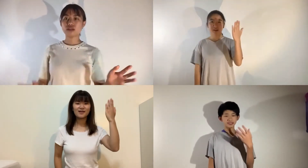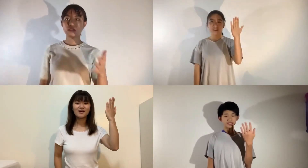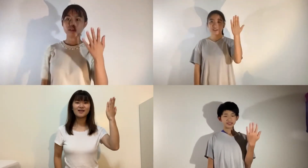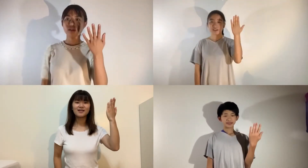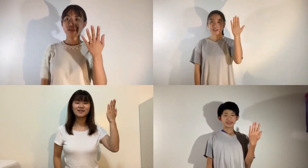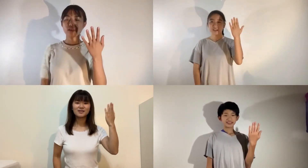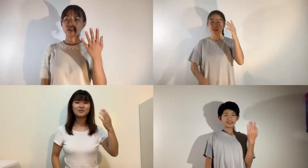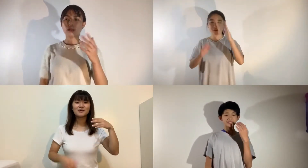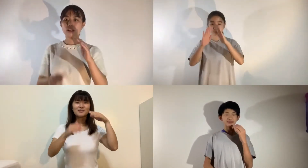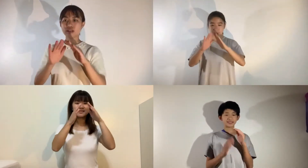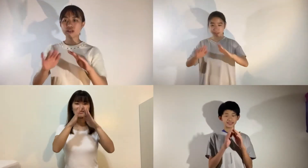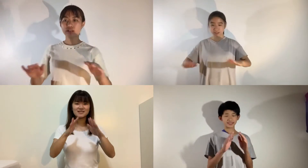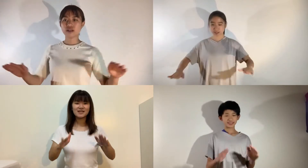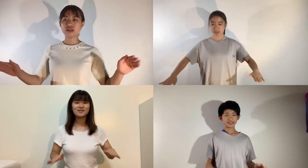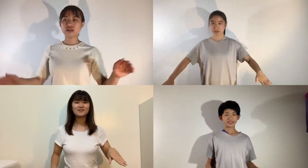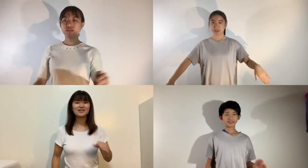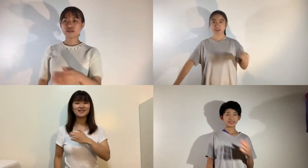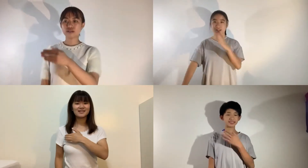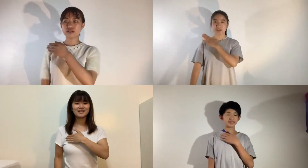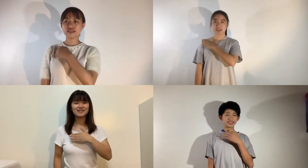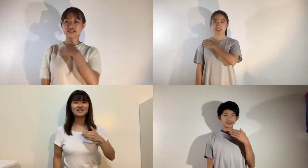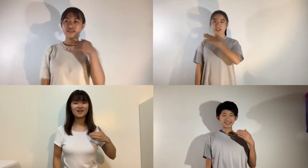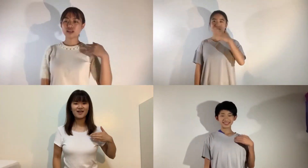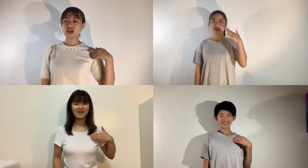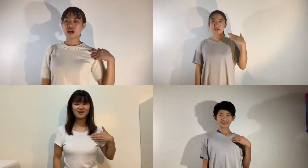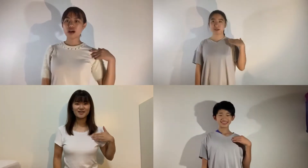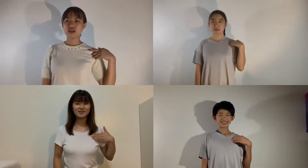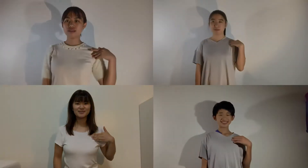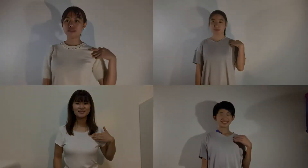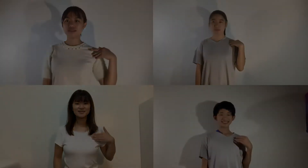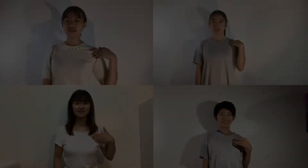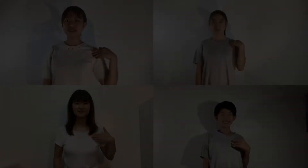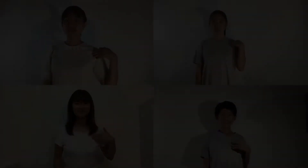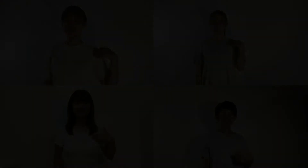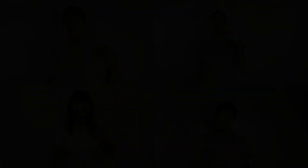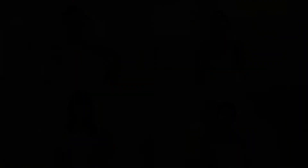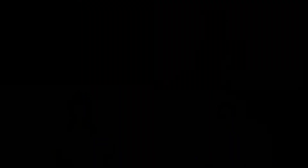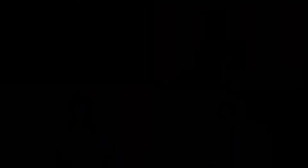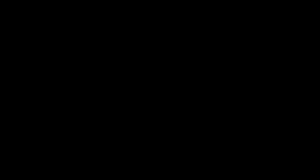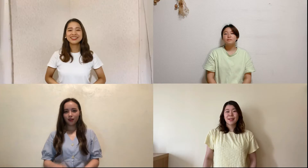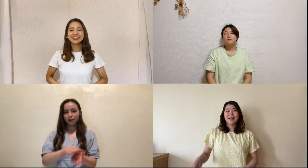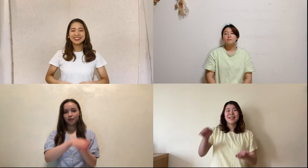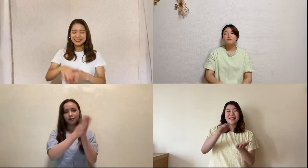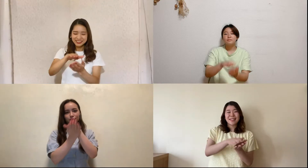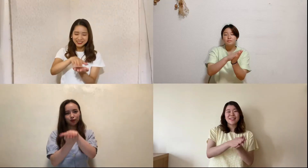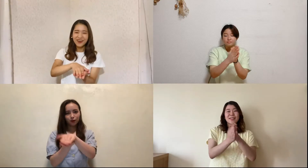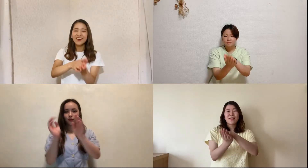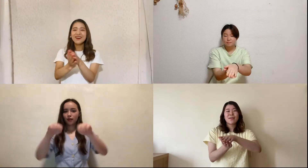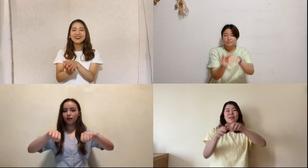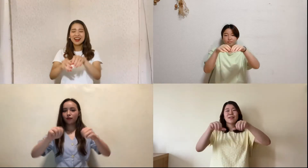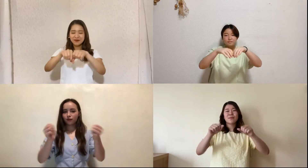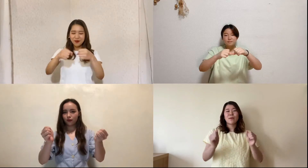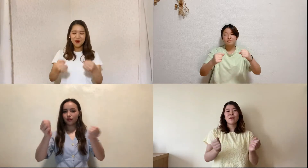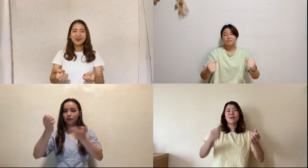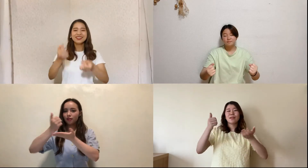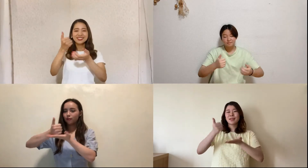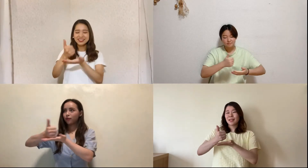You will be safe in His arms Did you know that the voice that